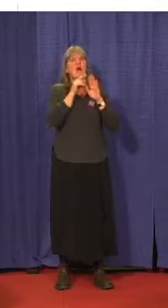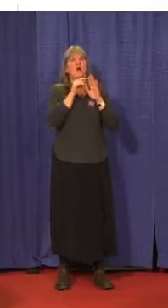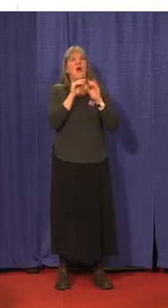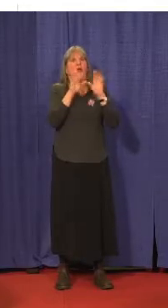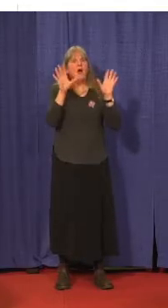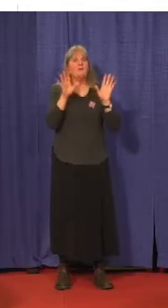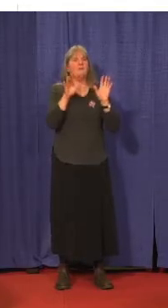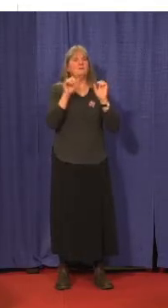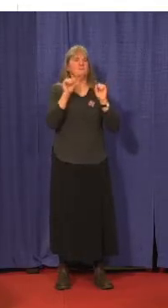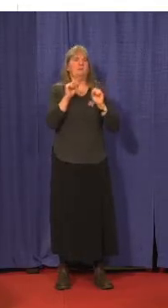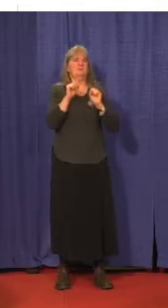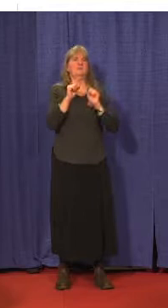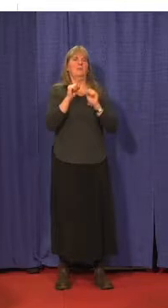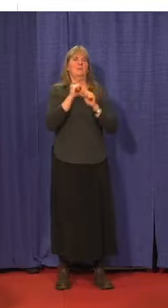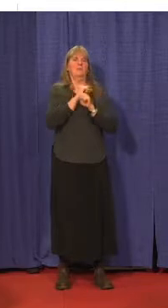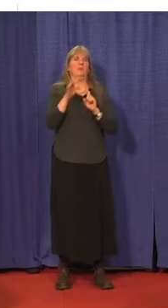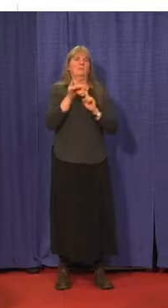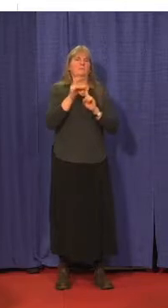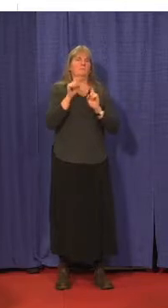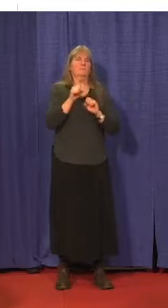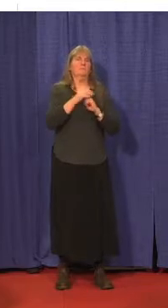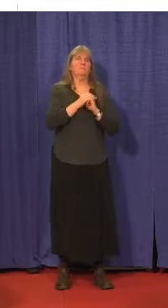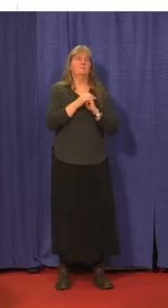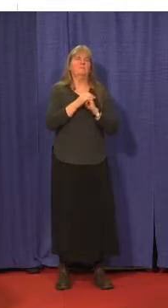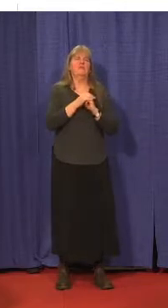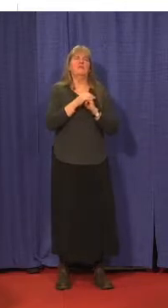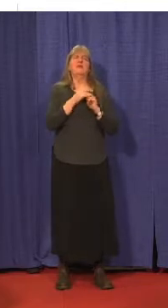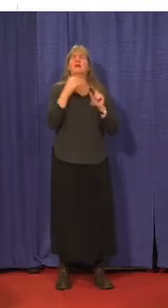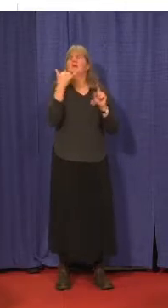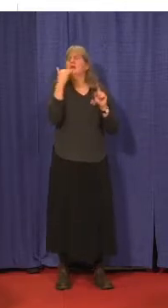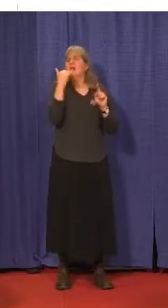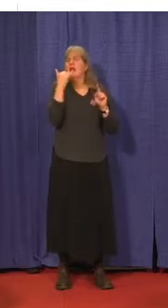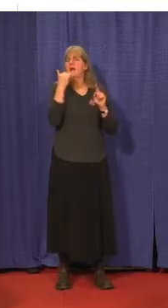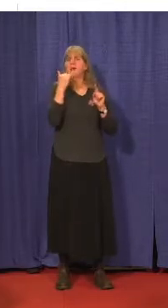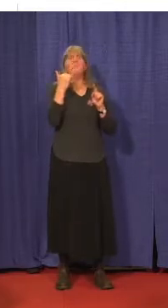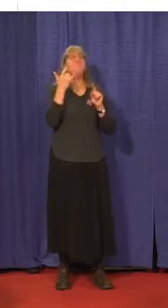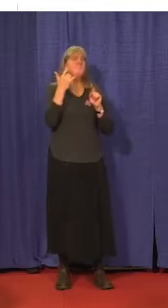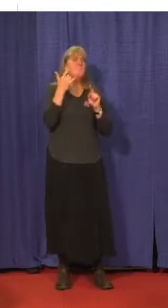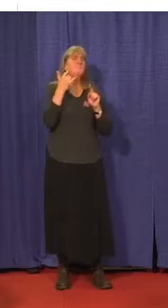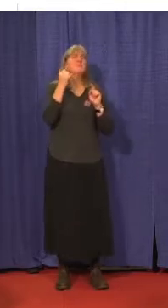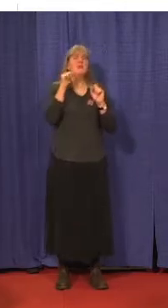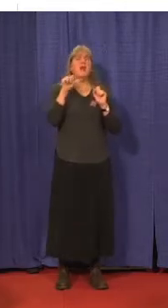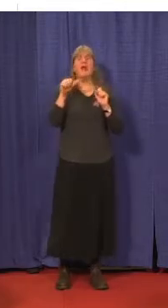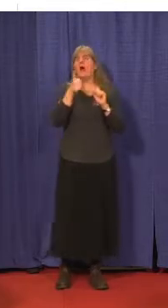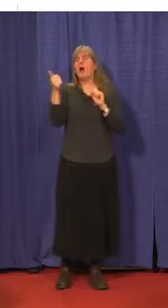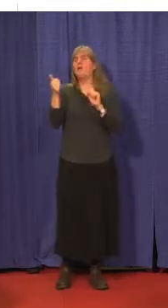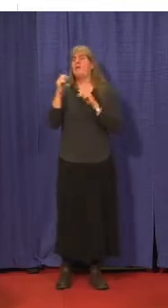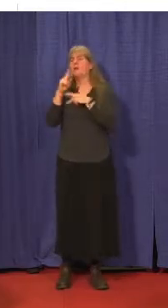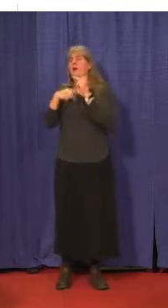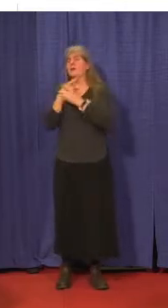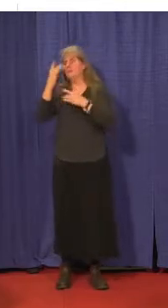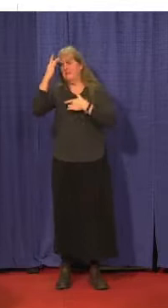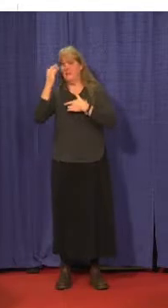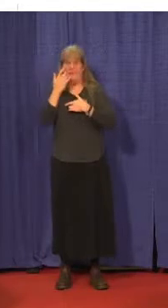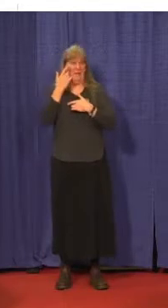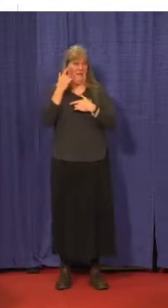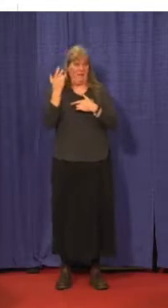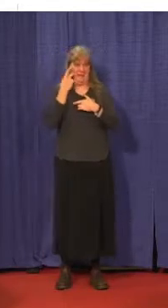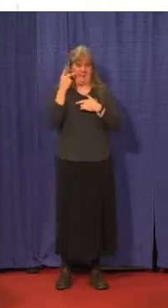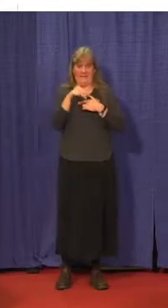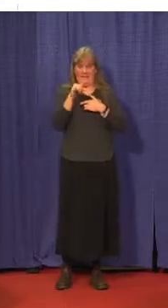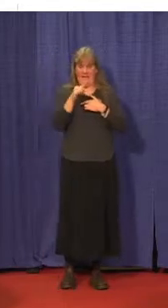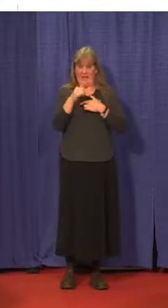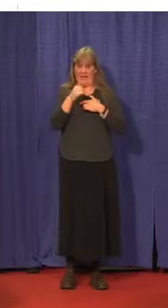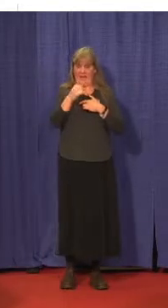cases. And the other ones are less specific to COVID. They're common in many other scenarios. But when you're seeing these come up in combination